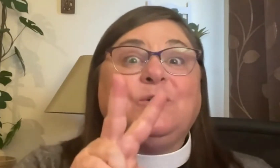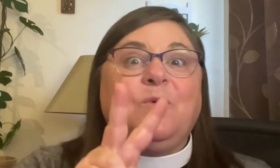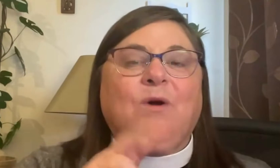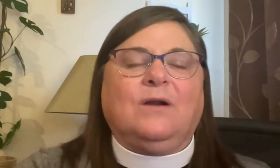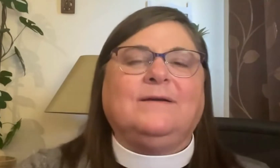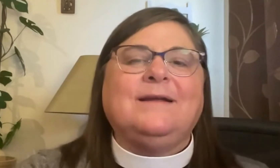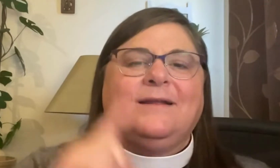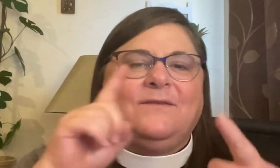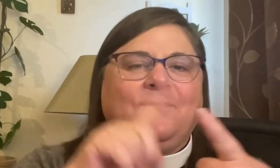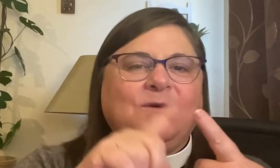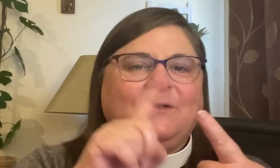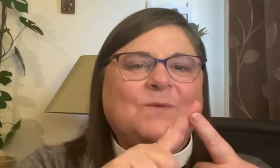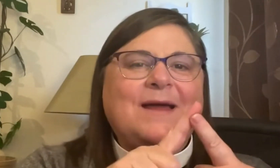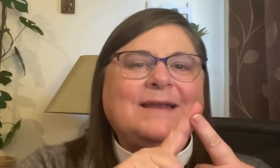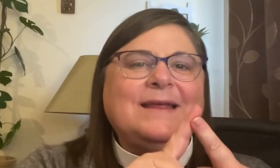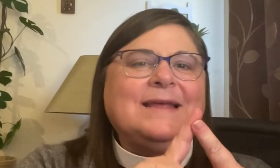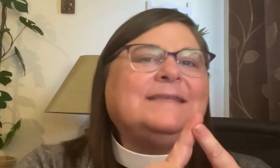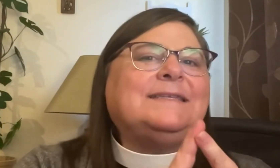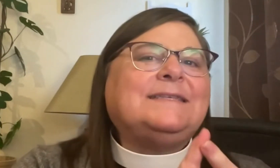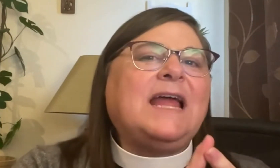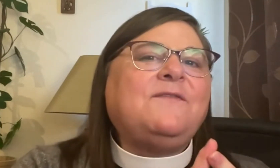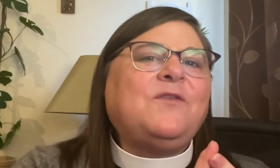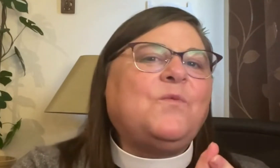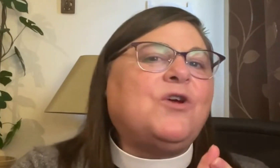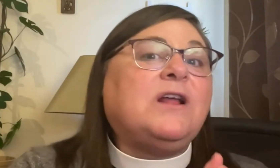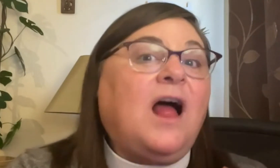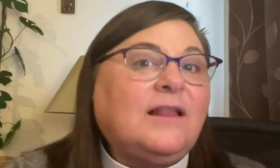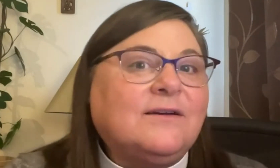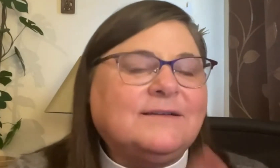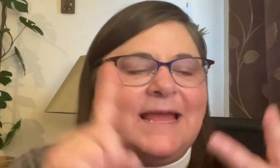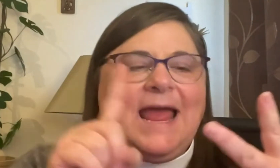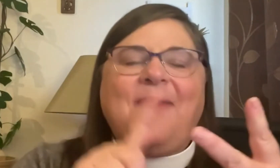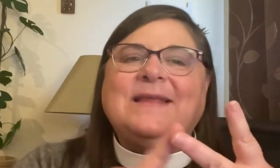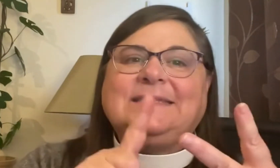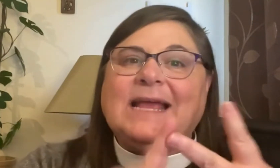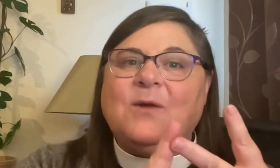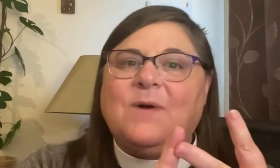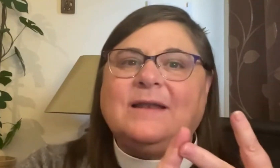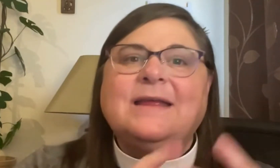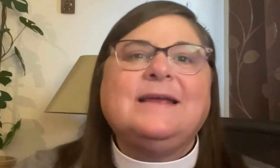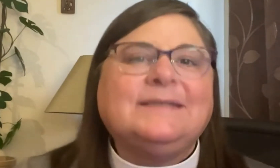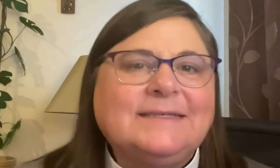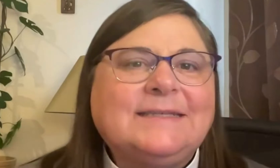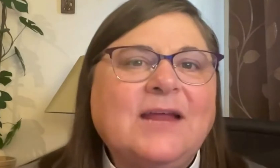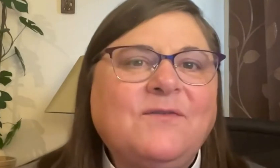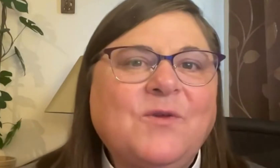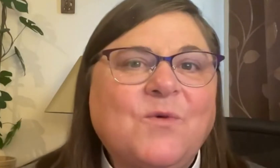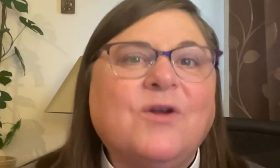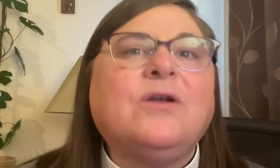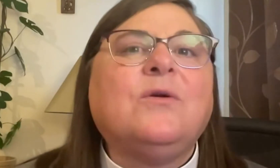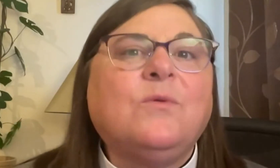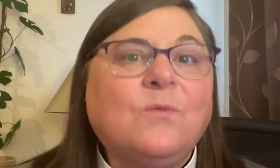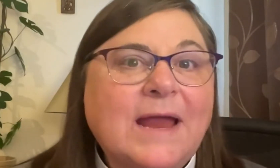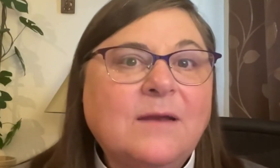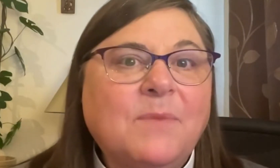more. The first one is the sign for the word colors, and the second one is the sign for the word rainbow.